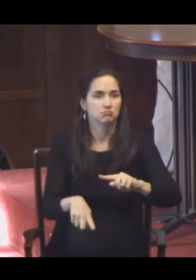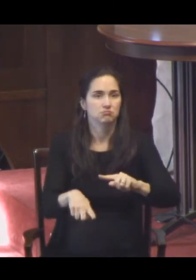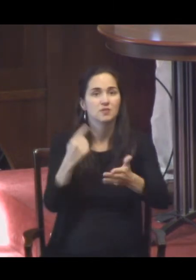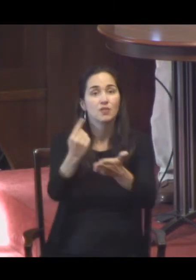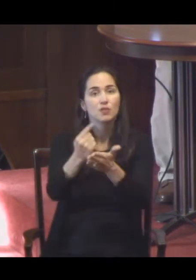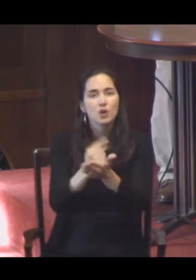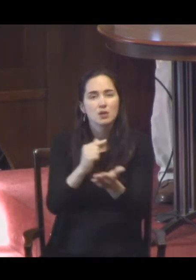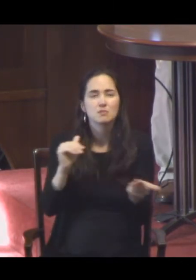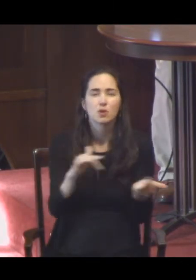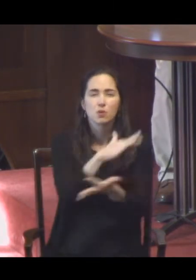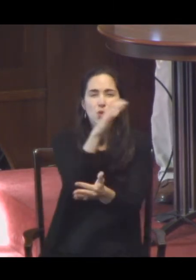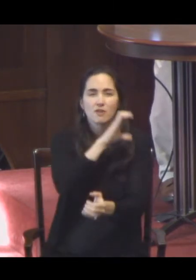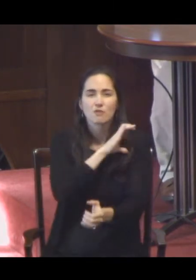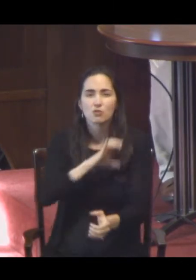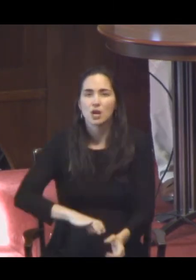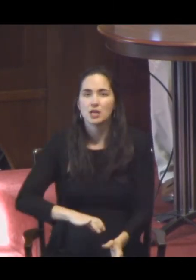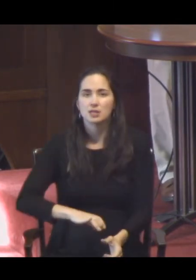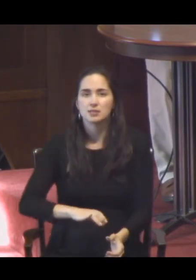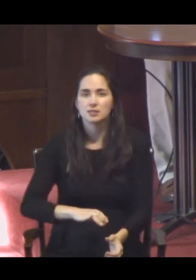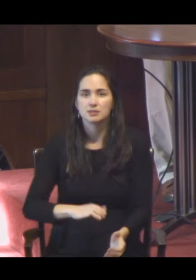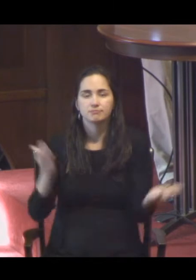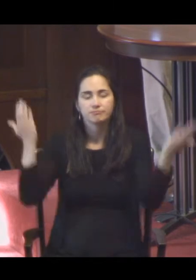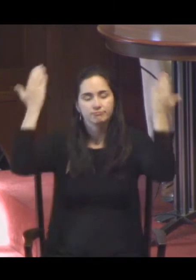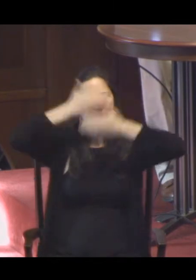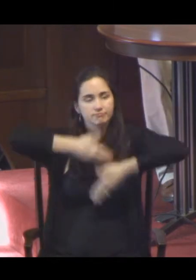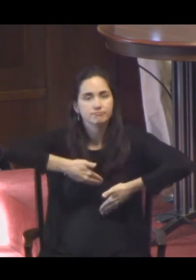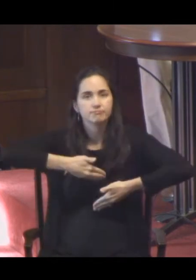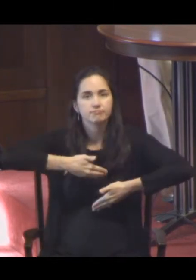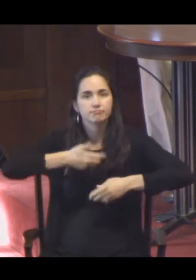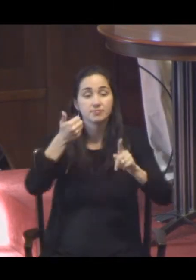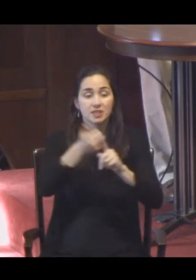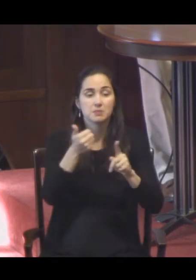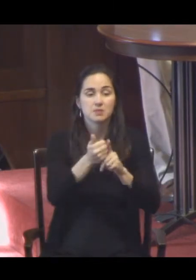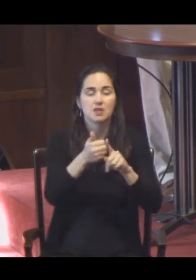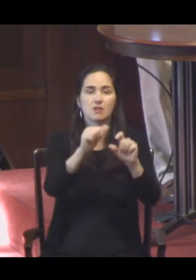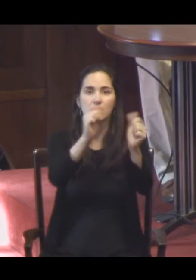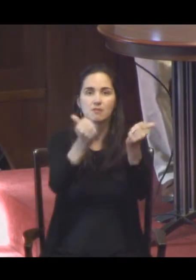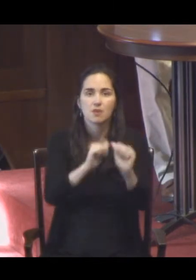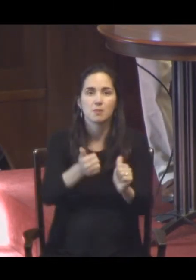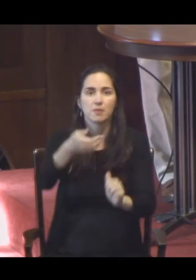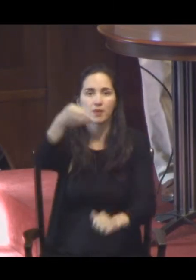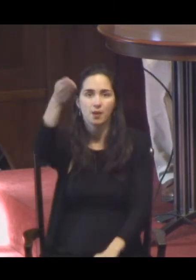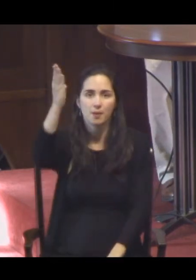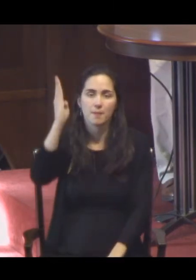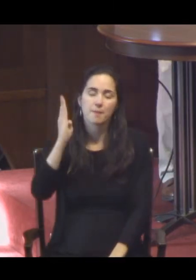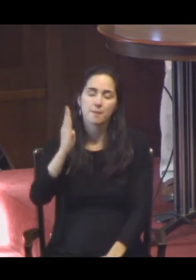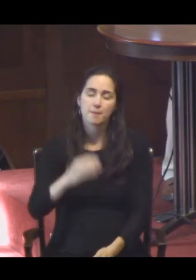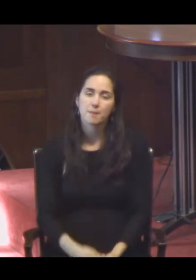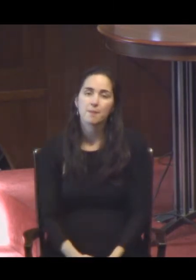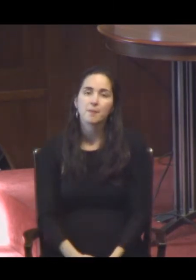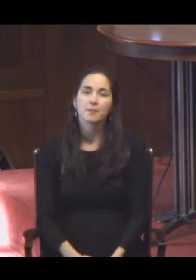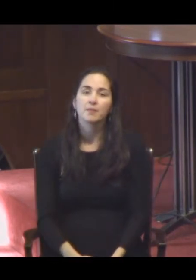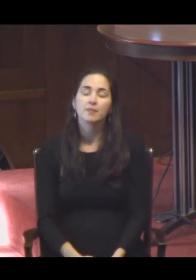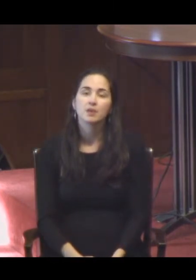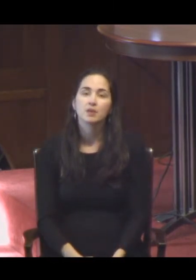Christ, who is the image of God. So this theme of glory